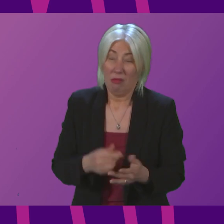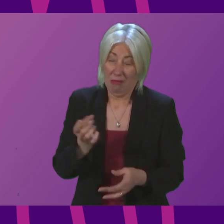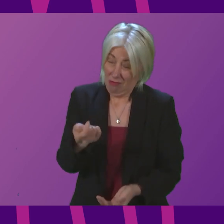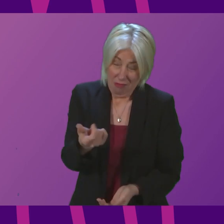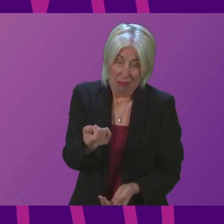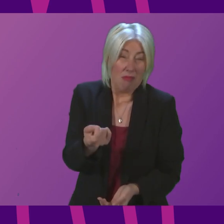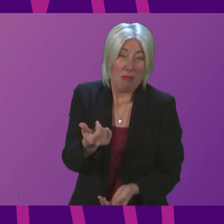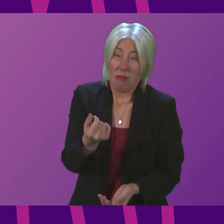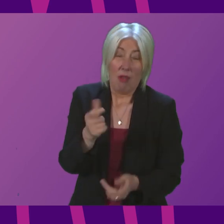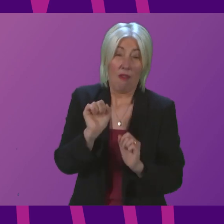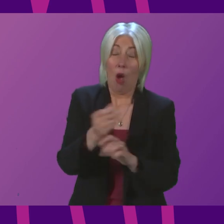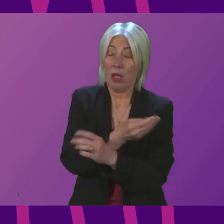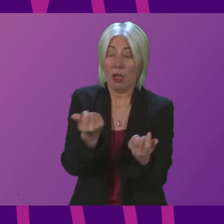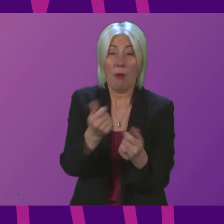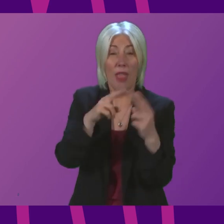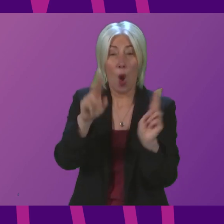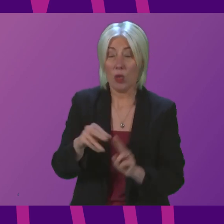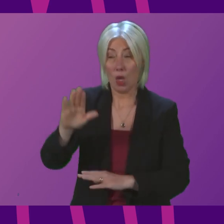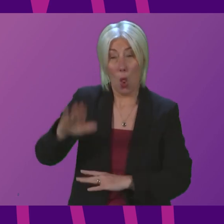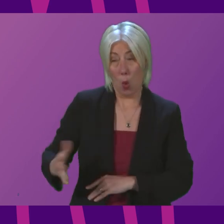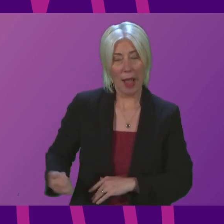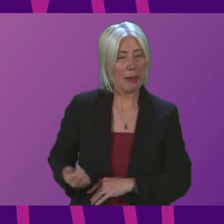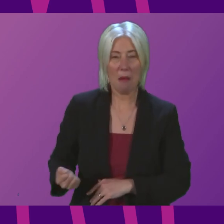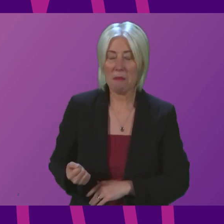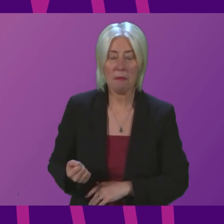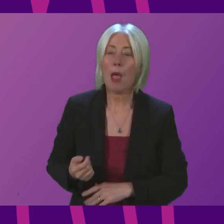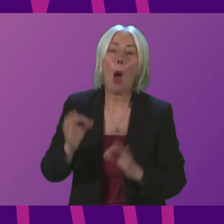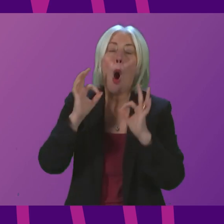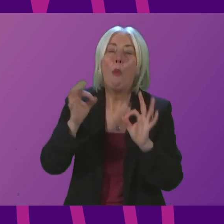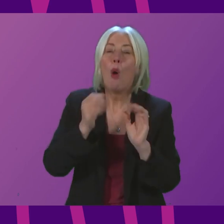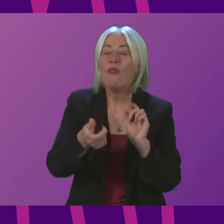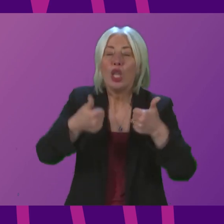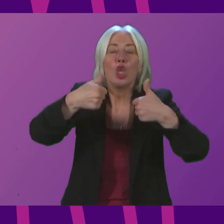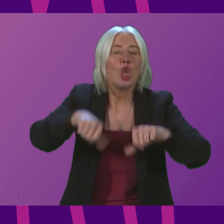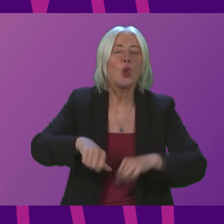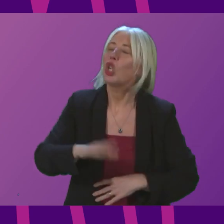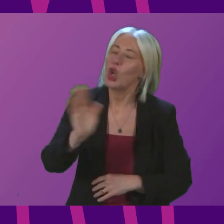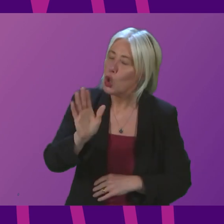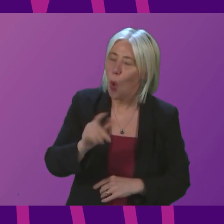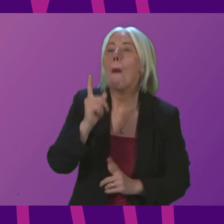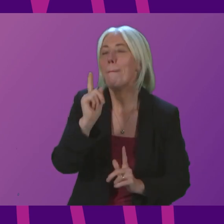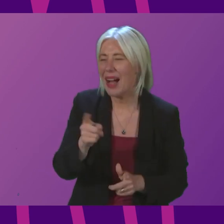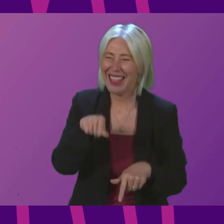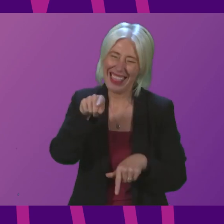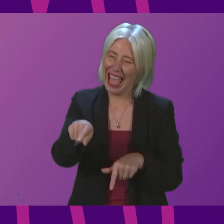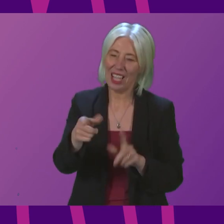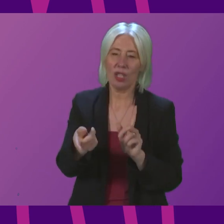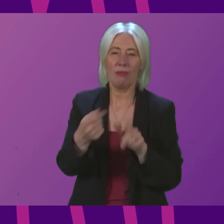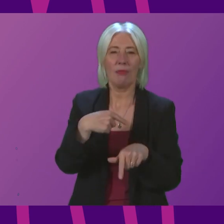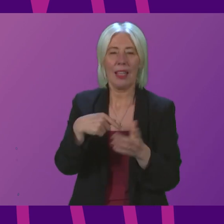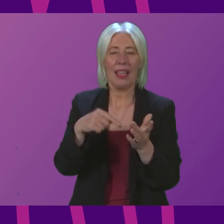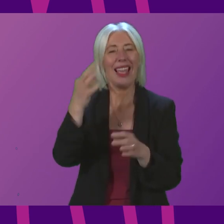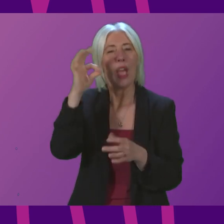in many low-income households. He said there was no perfect solution to the Finance Secretary, but this is not a good one.